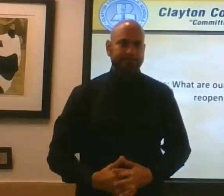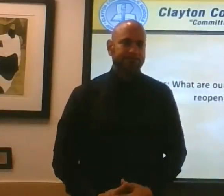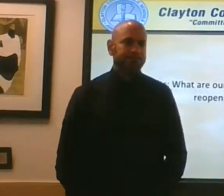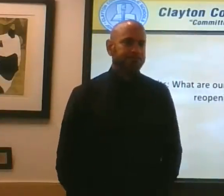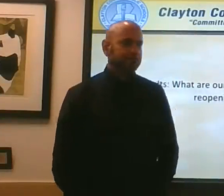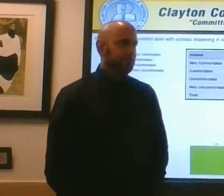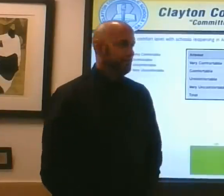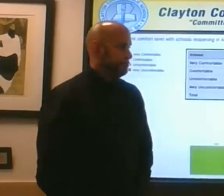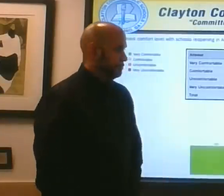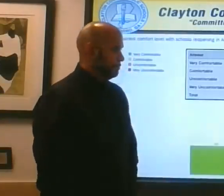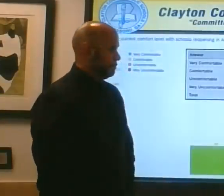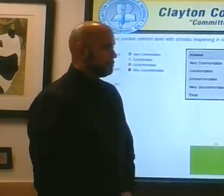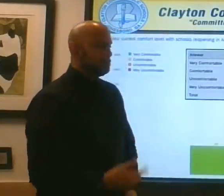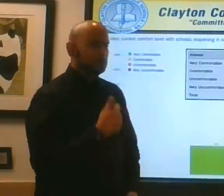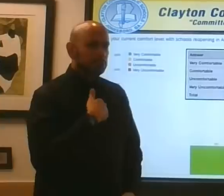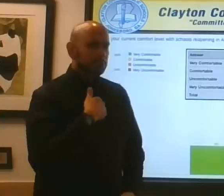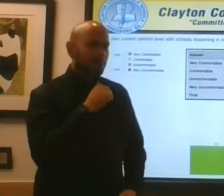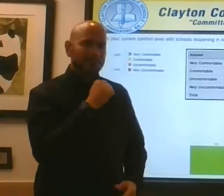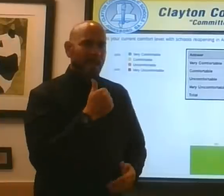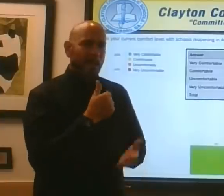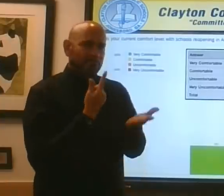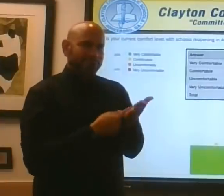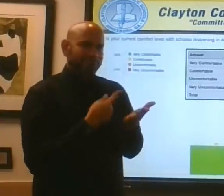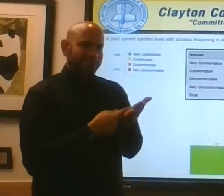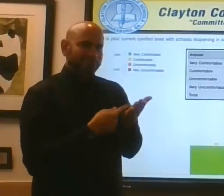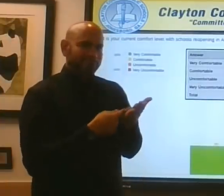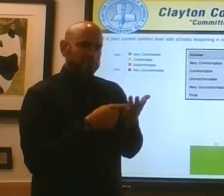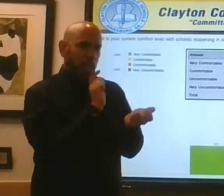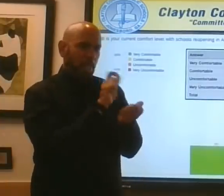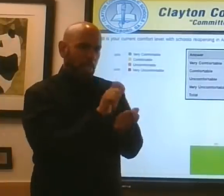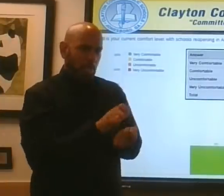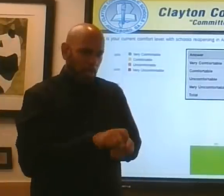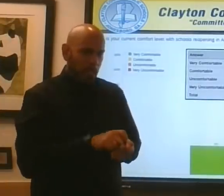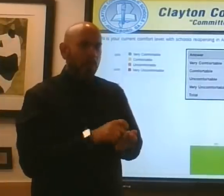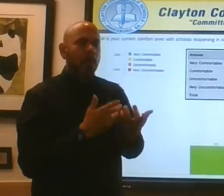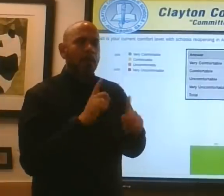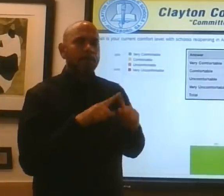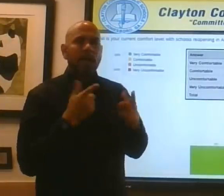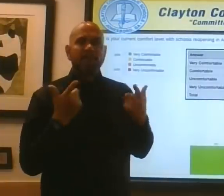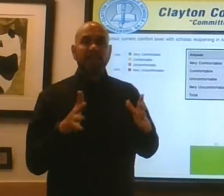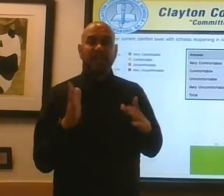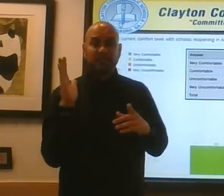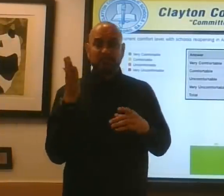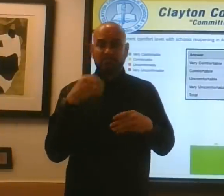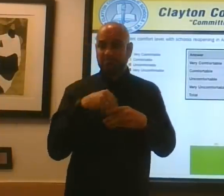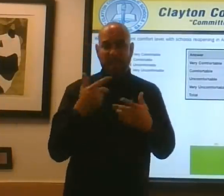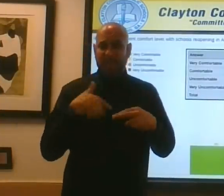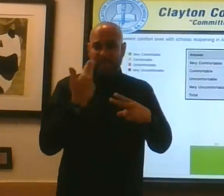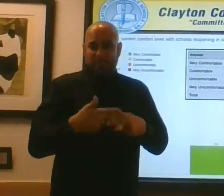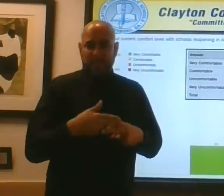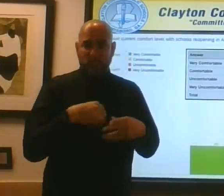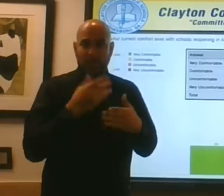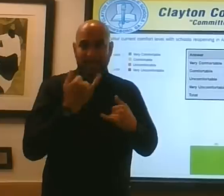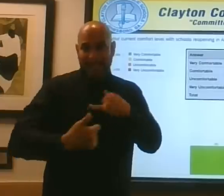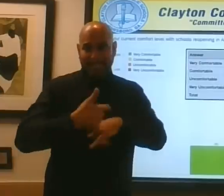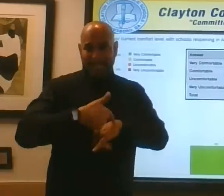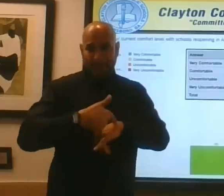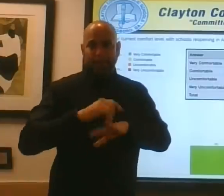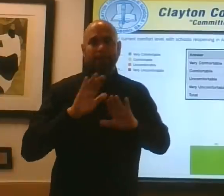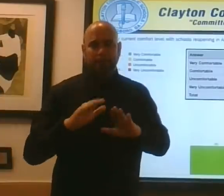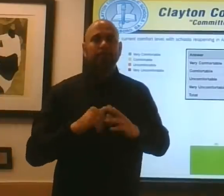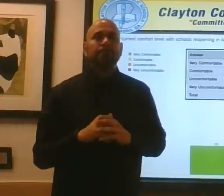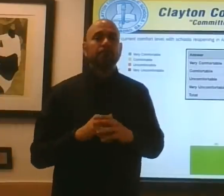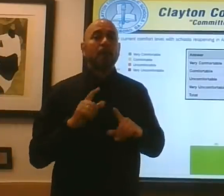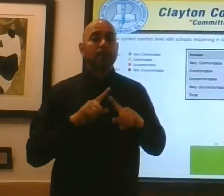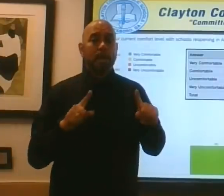So I'll not go over these survey results. They're in your presentation. I've mentioned them the last time. But for the most part,